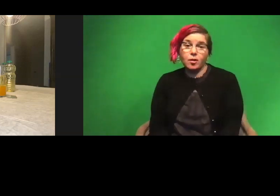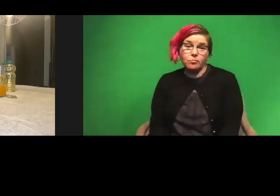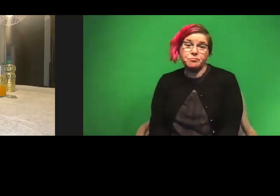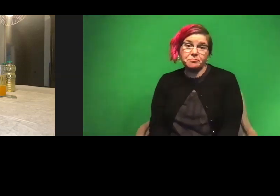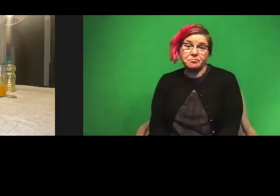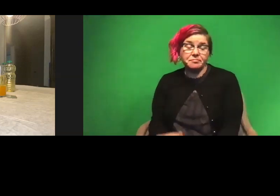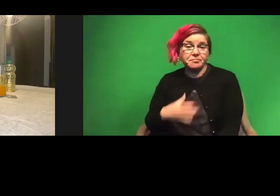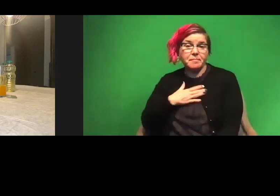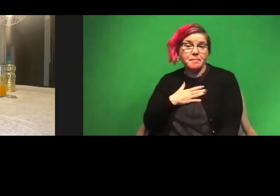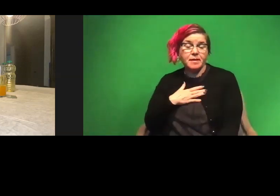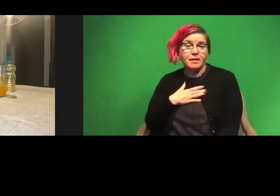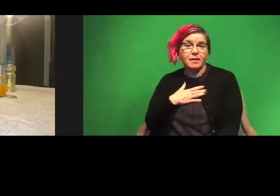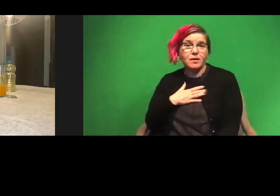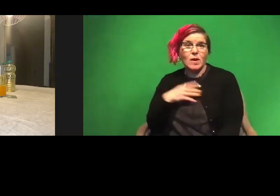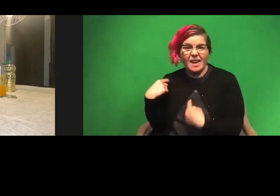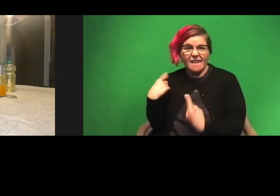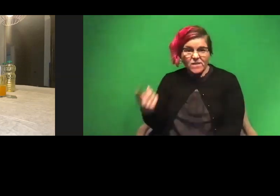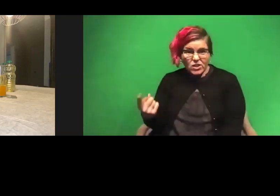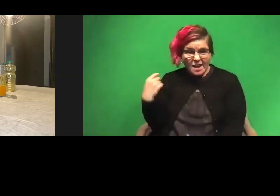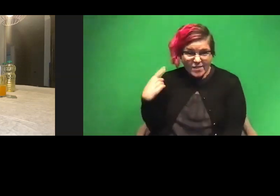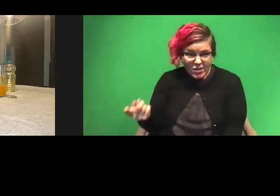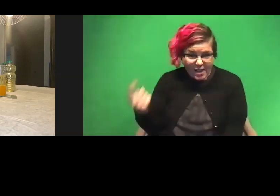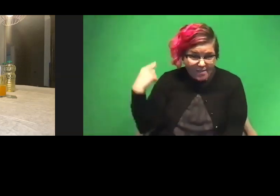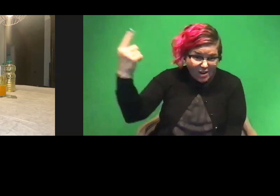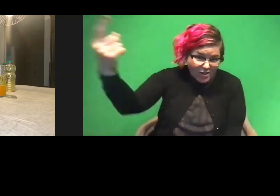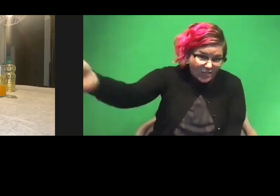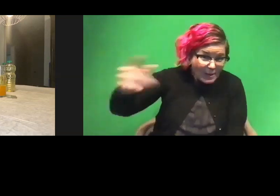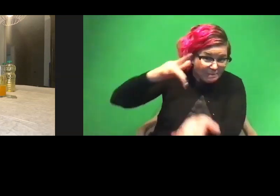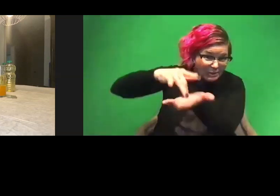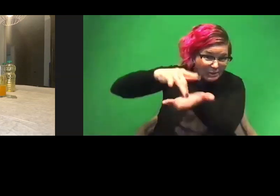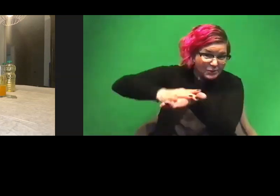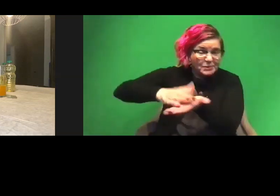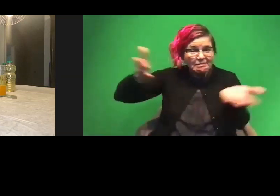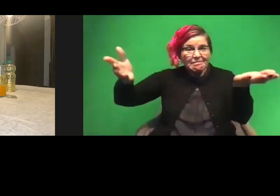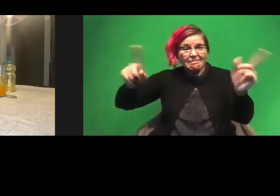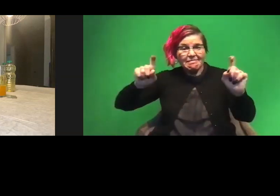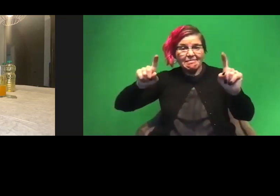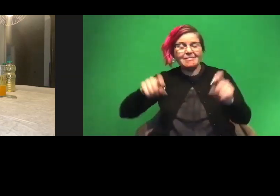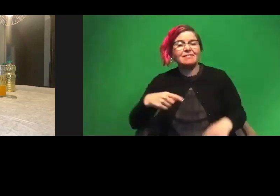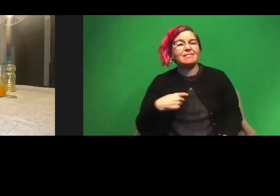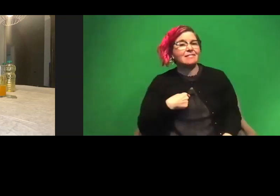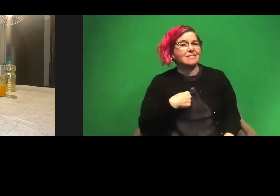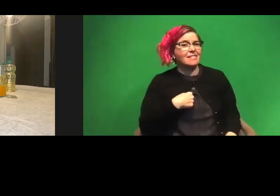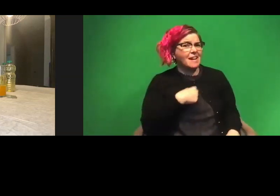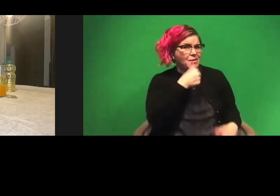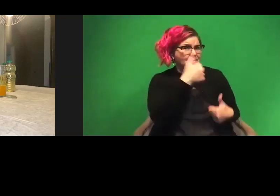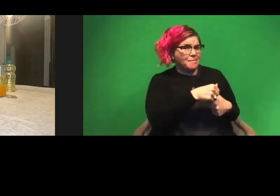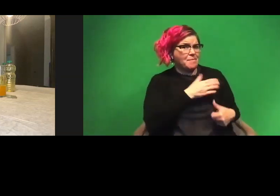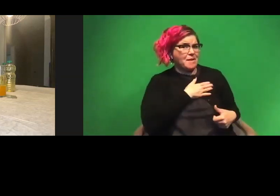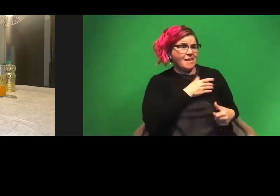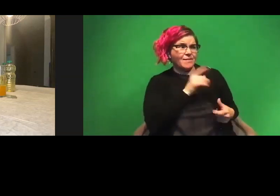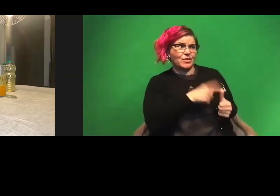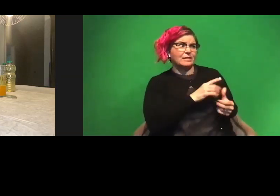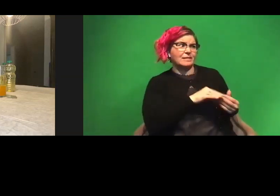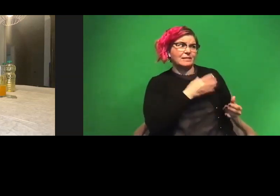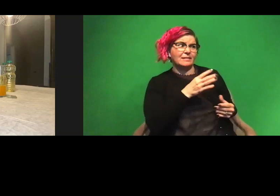experiment. Oh, ever, like ever, like ever, like middle school. I don't remember the first experiment I ever did. I have no idea. Oh my